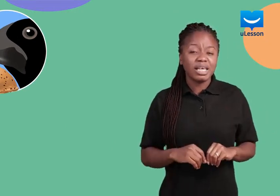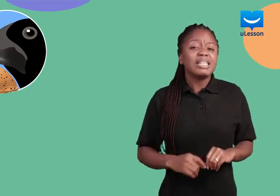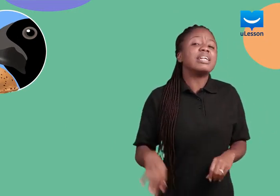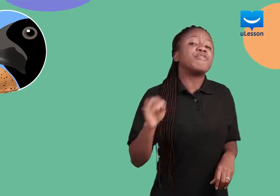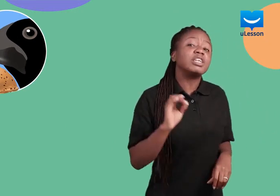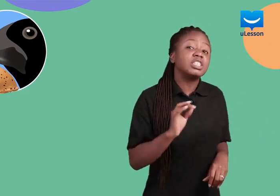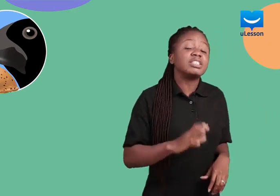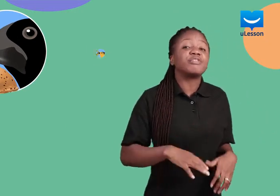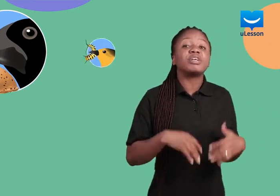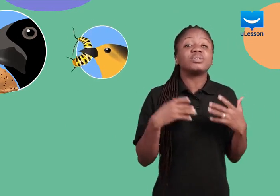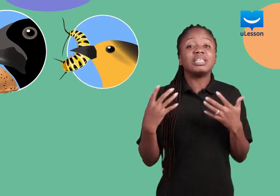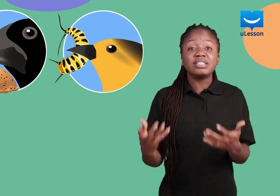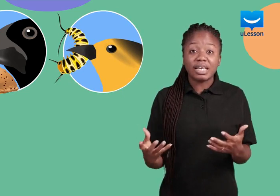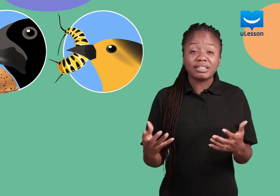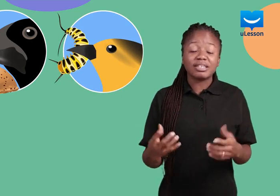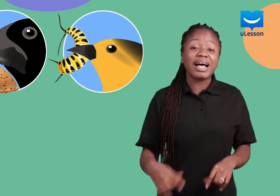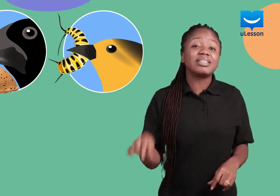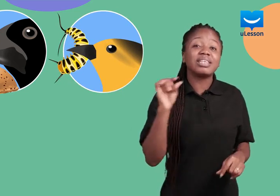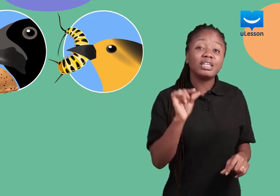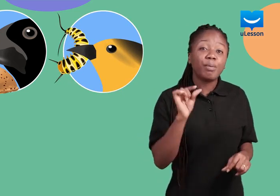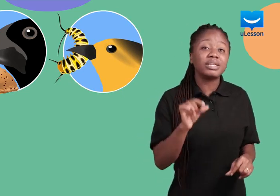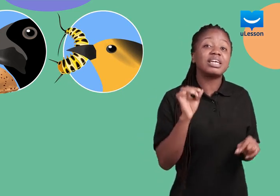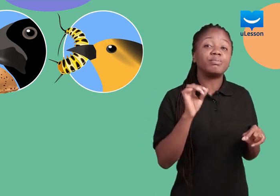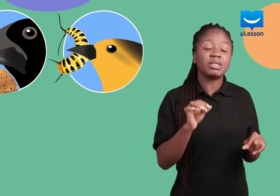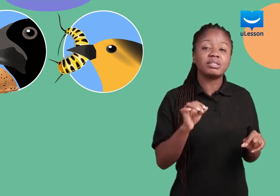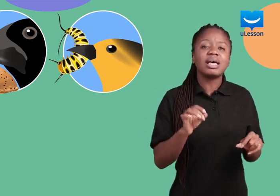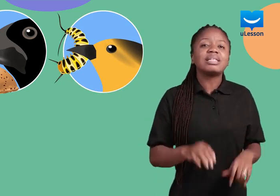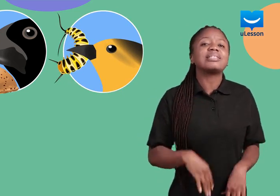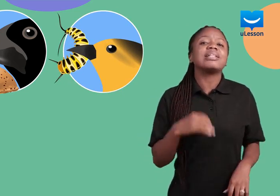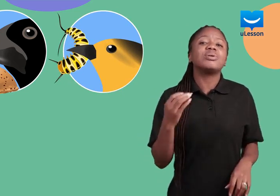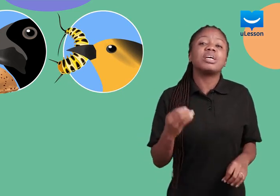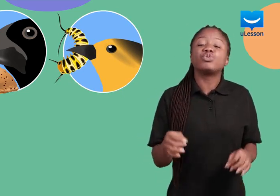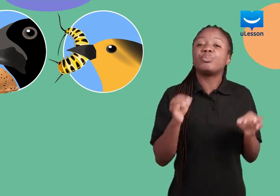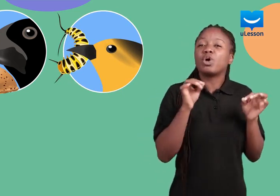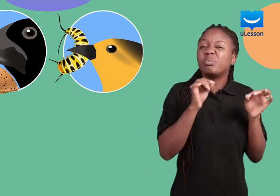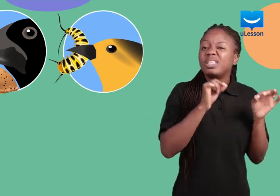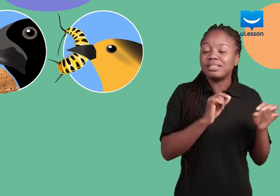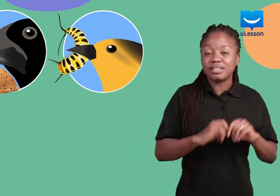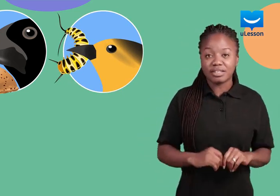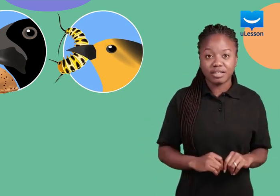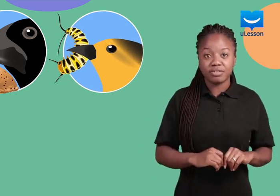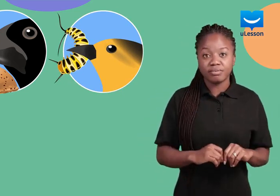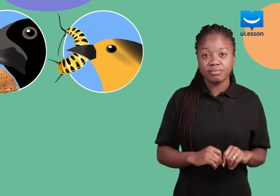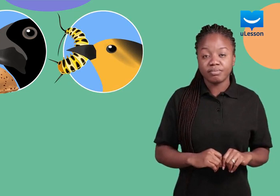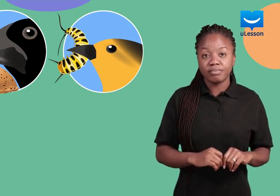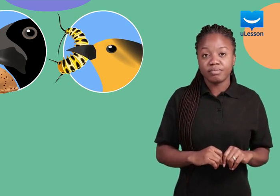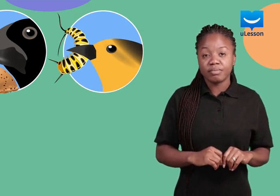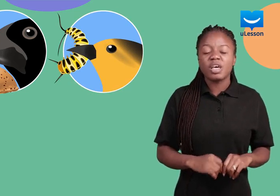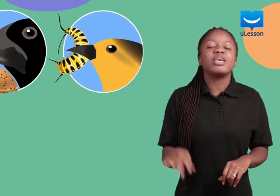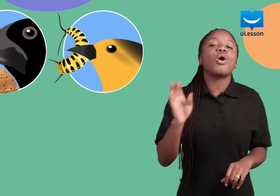Then finches that fed on insects had thin pointed beaks that allowed them to pick up these insects. He